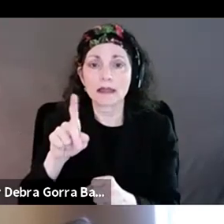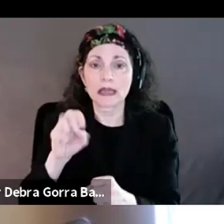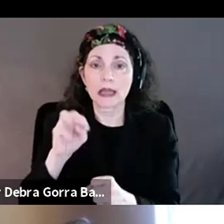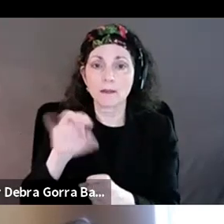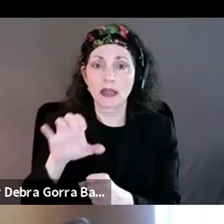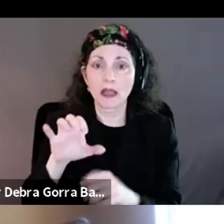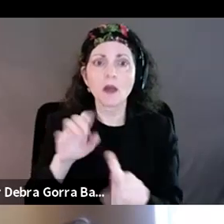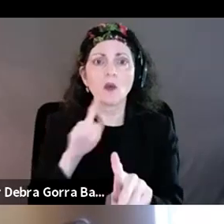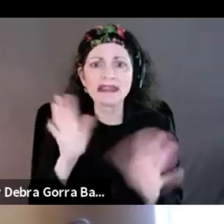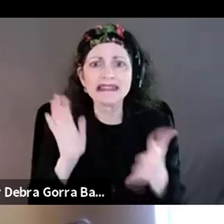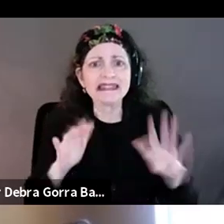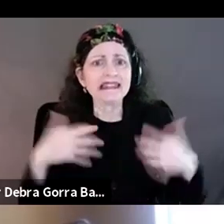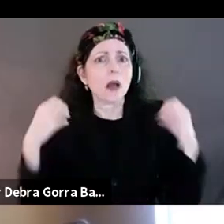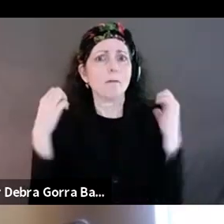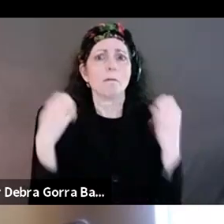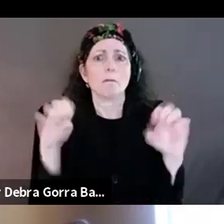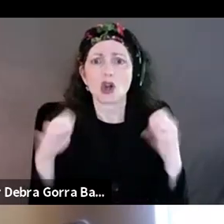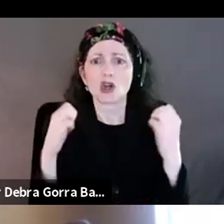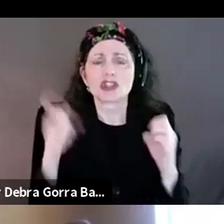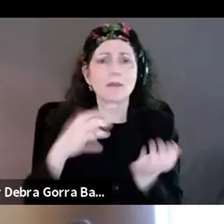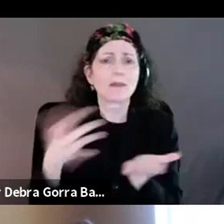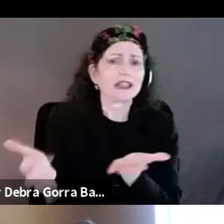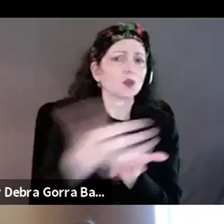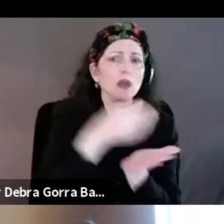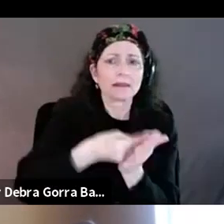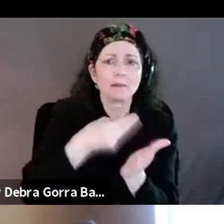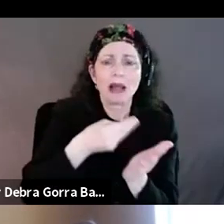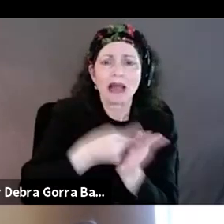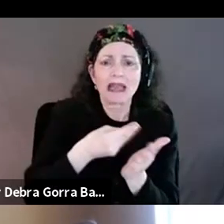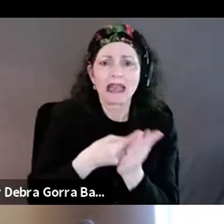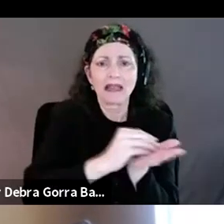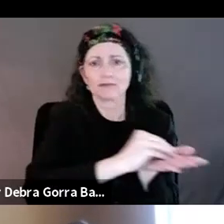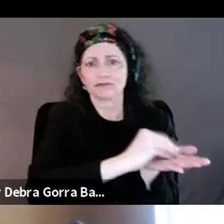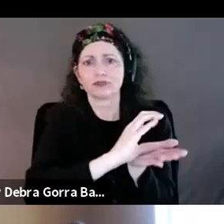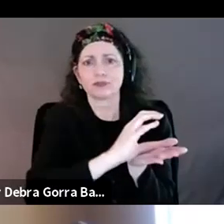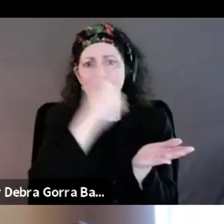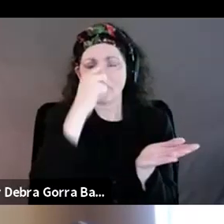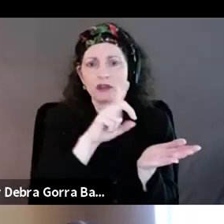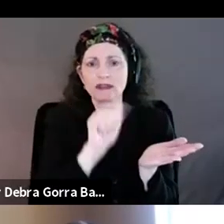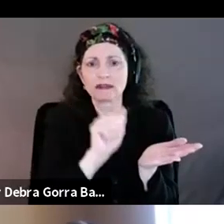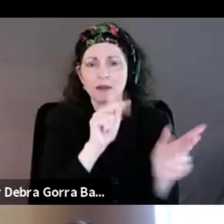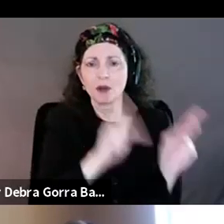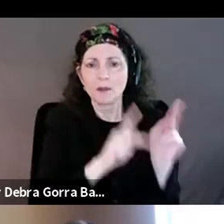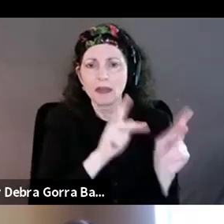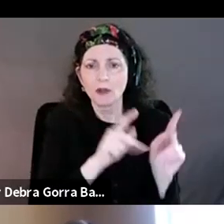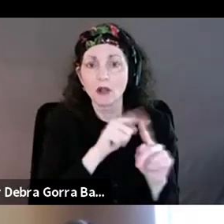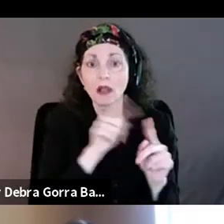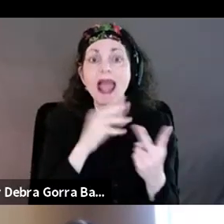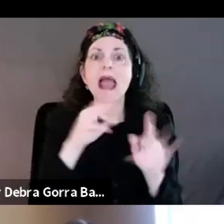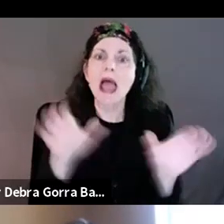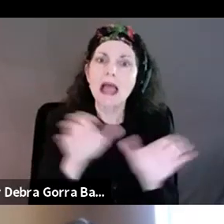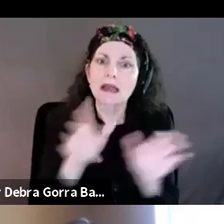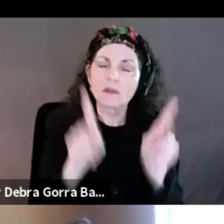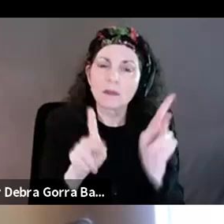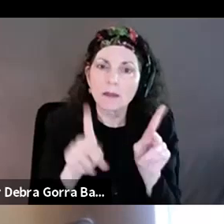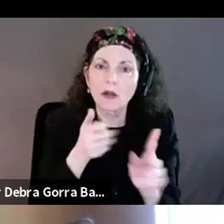to raise money and to have a fund for, for disabled creatives and activists of color, just to get through